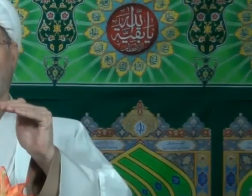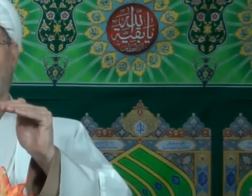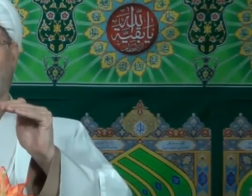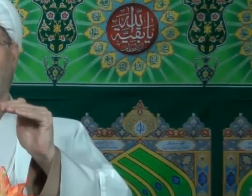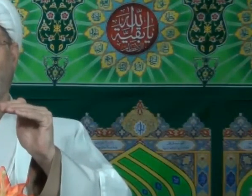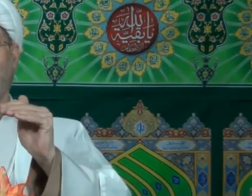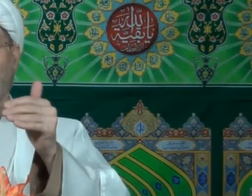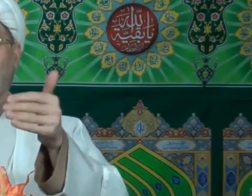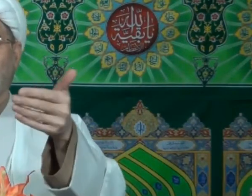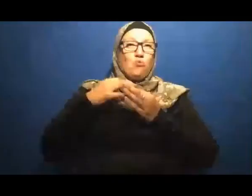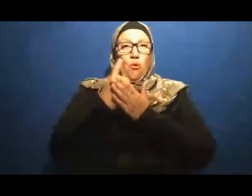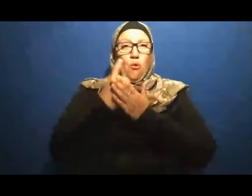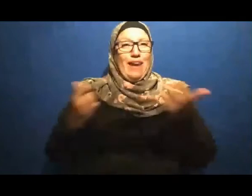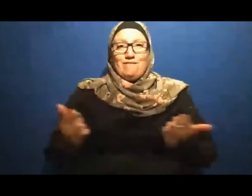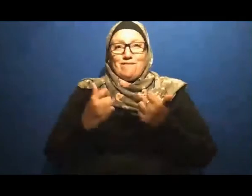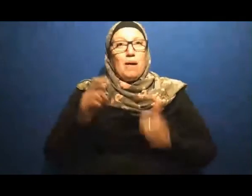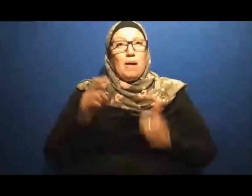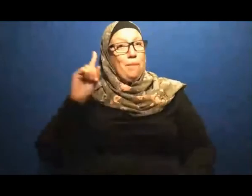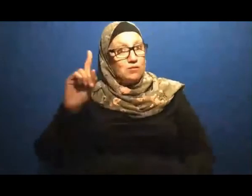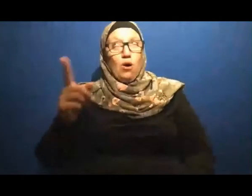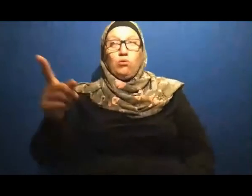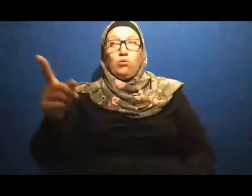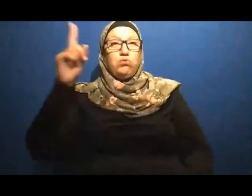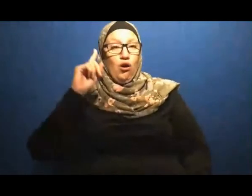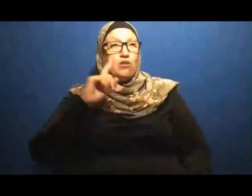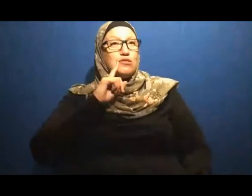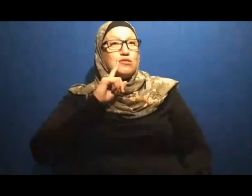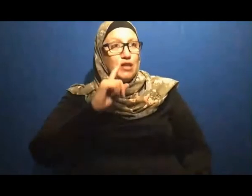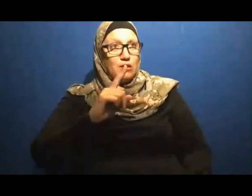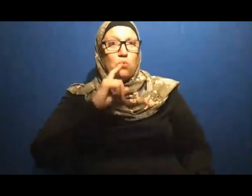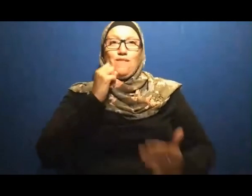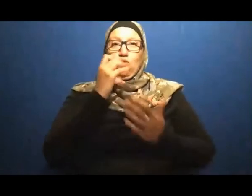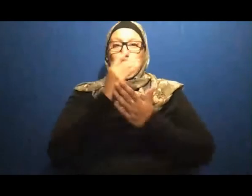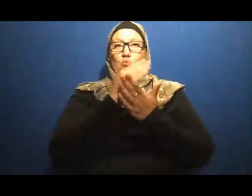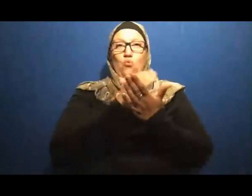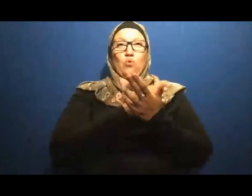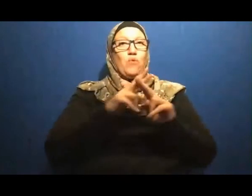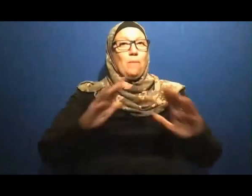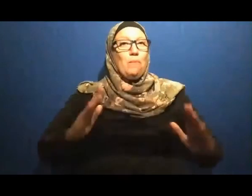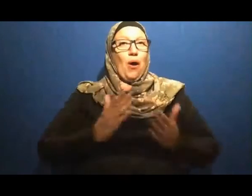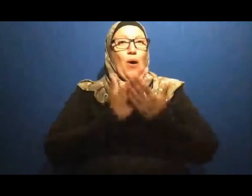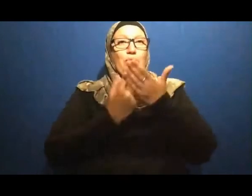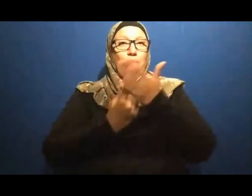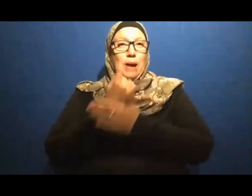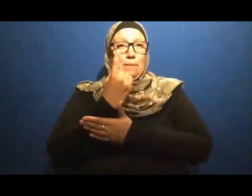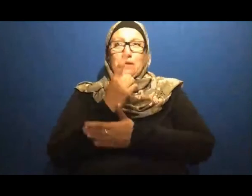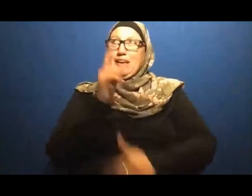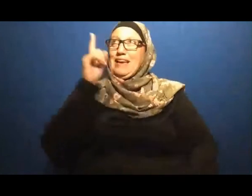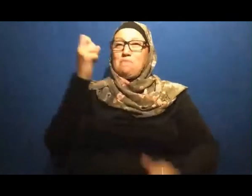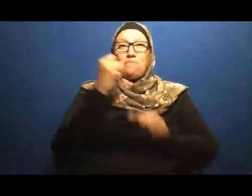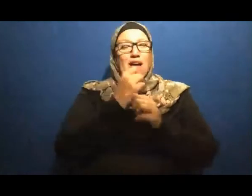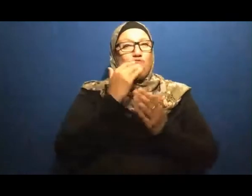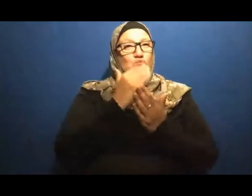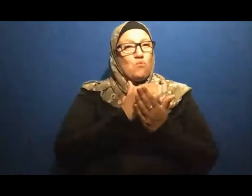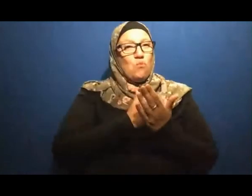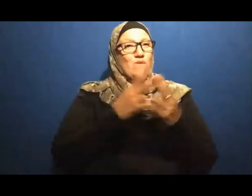birth To take place Has made rules For death To take place Also as well